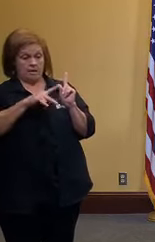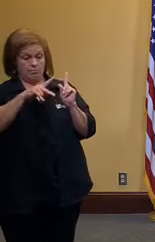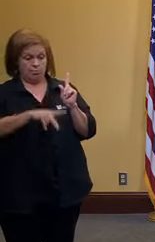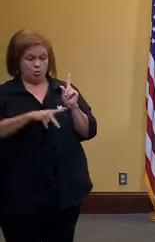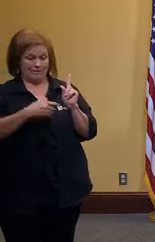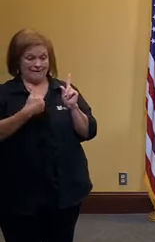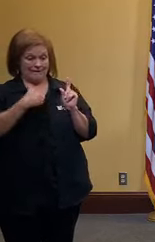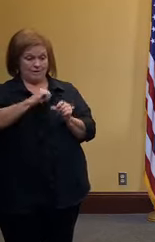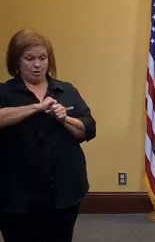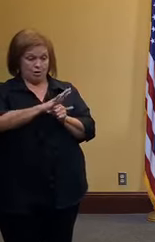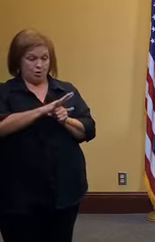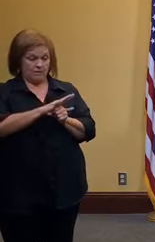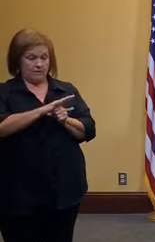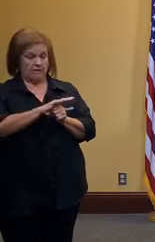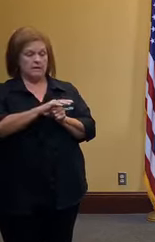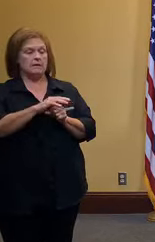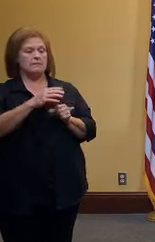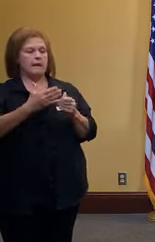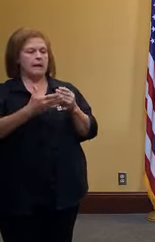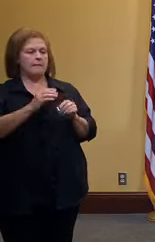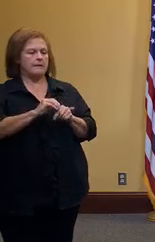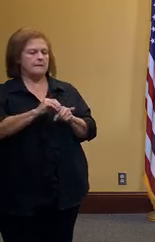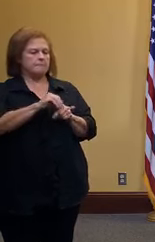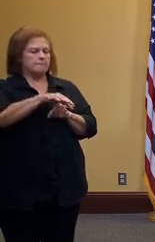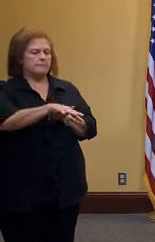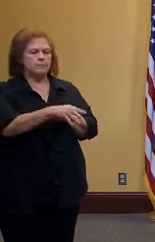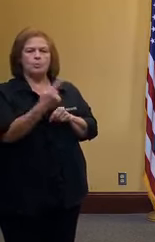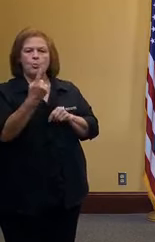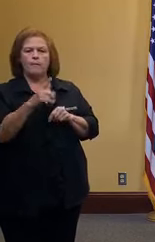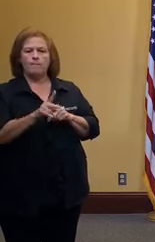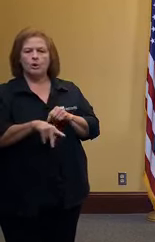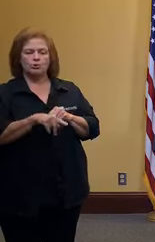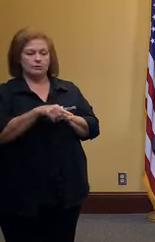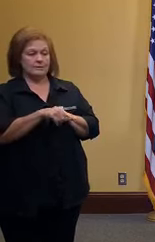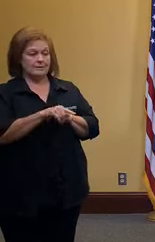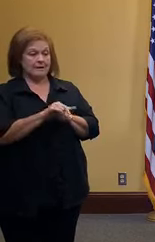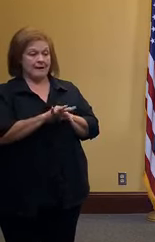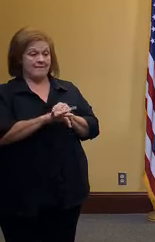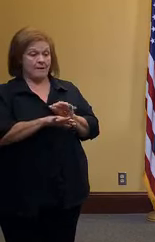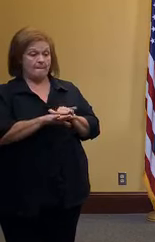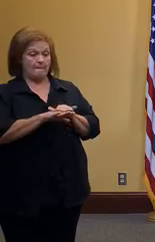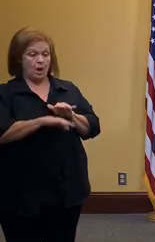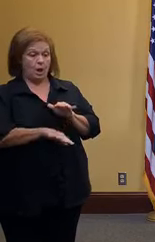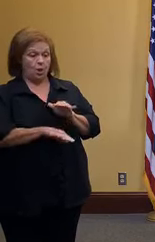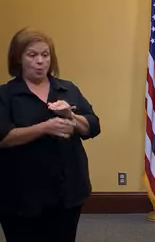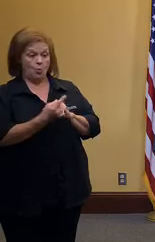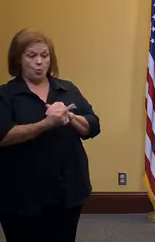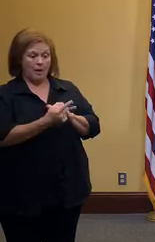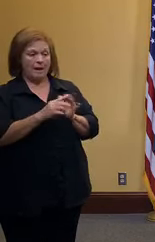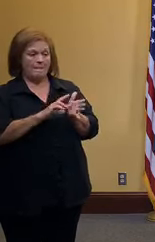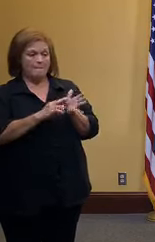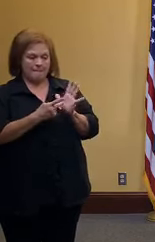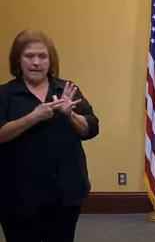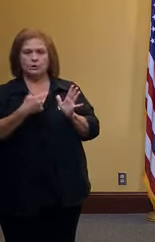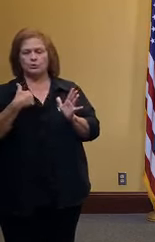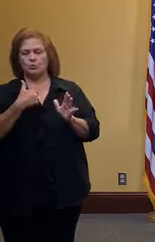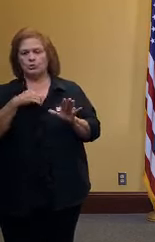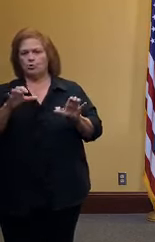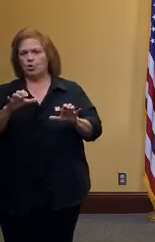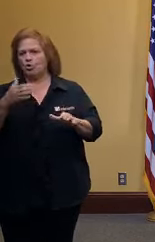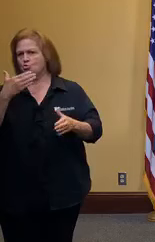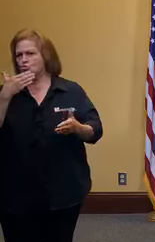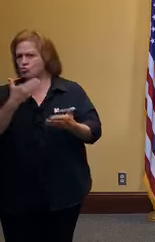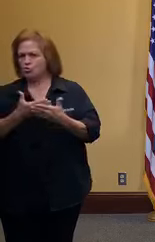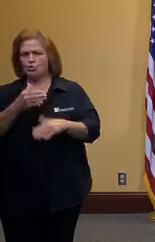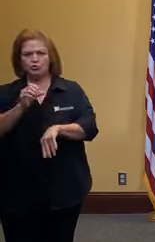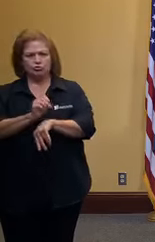spread it only to one other person if it's below one that means that we are doing an excellent